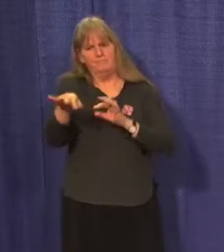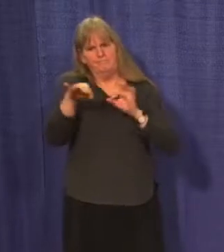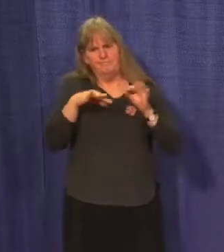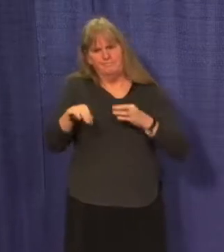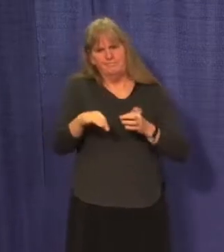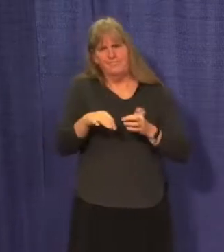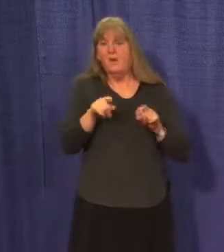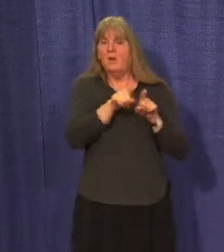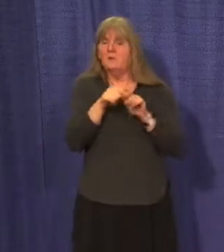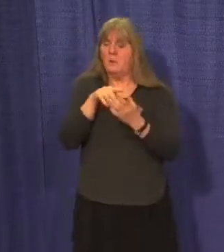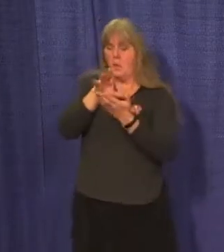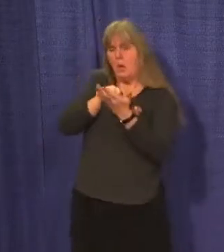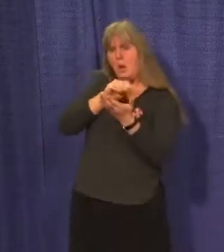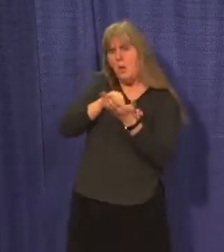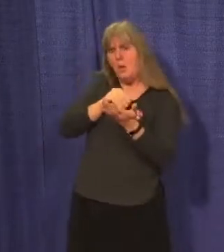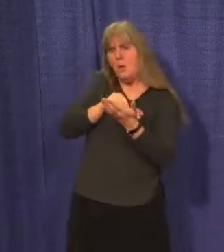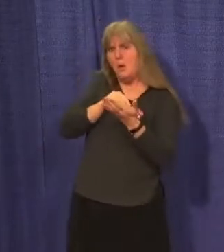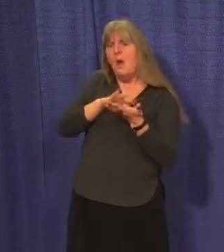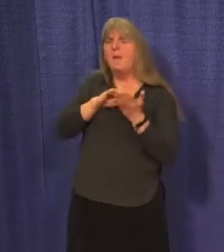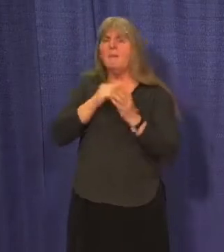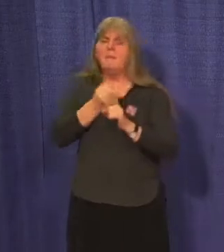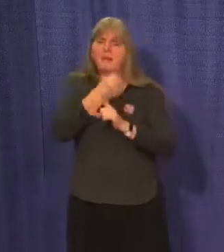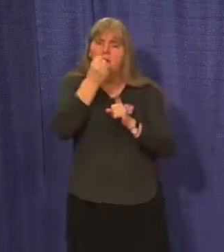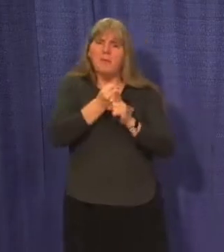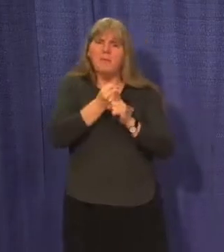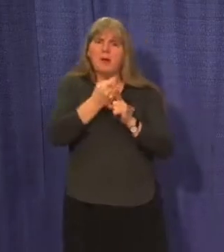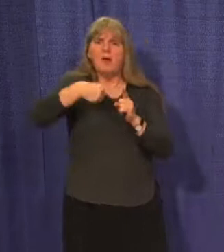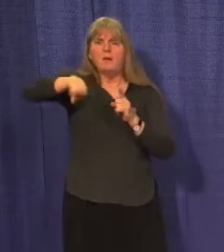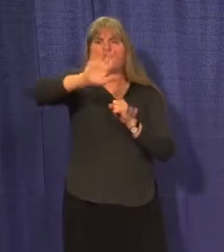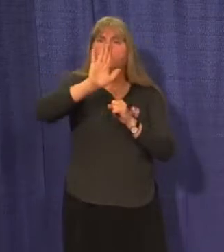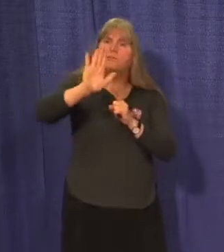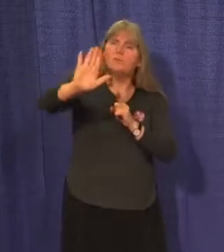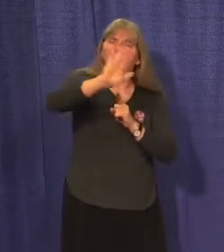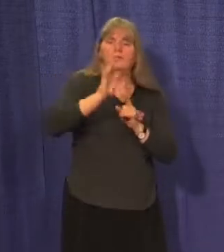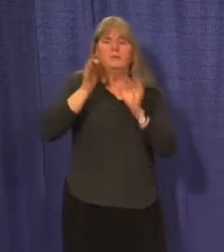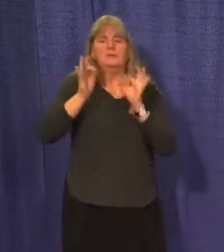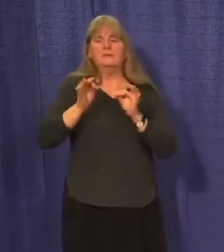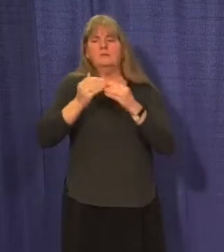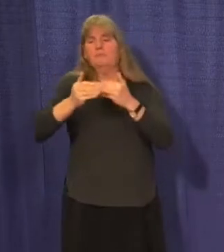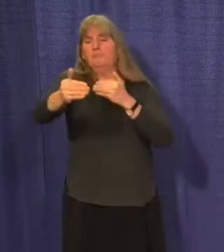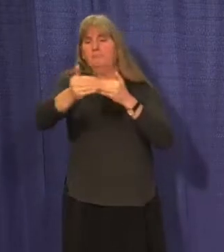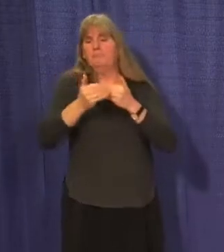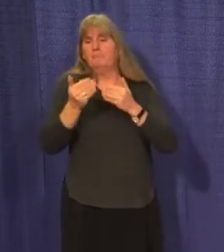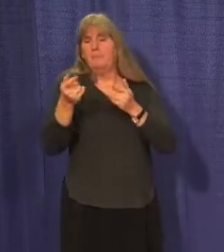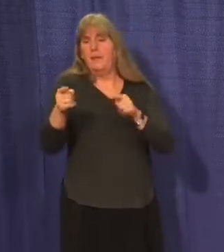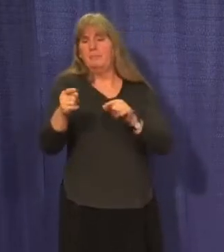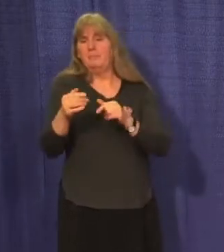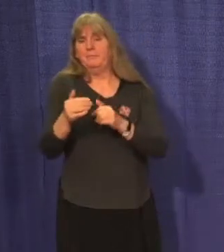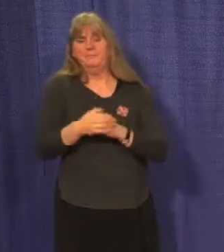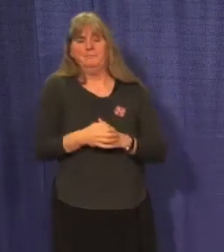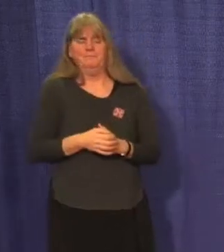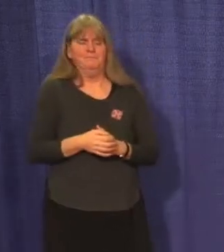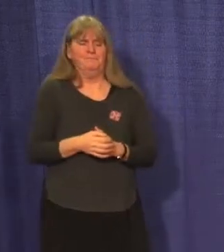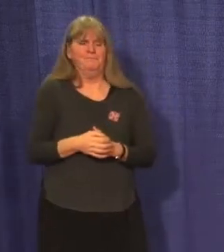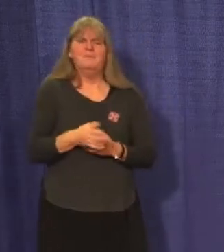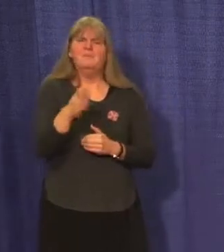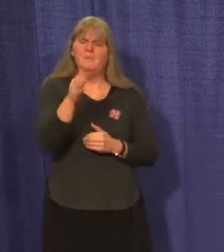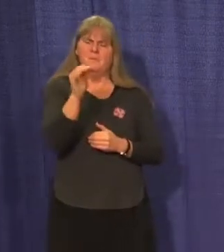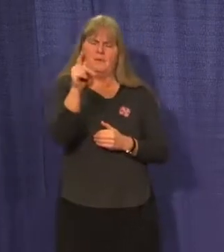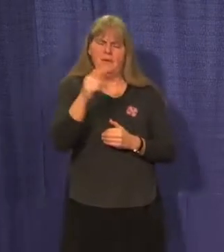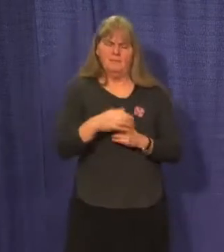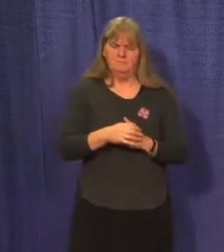we have learned that may influence the decisions that you make in the weeks to come. So, let's revisit